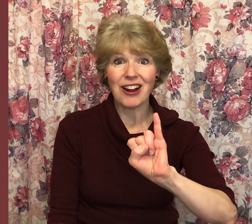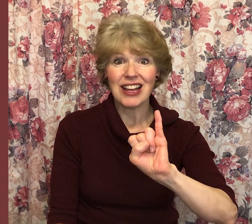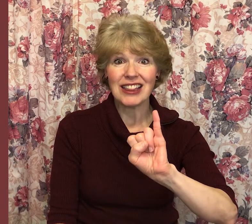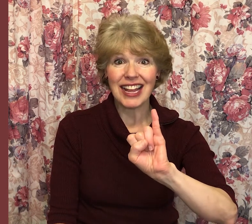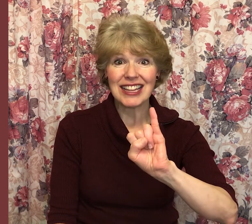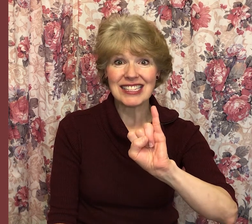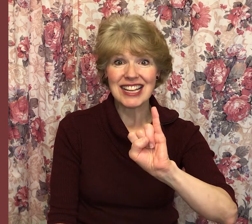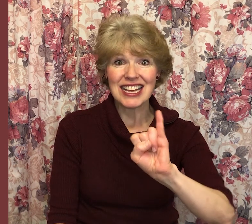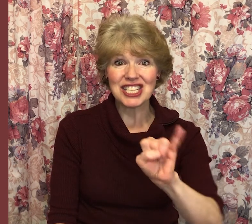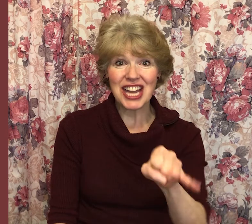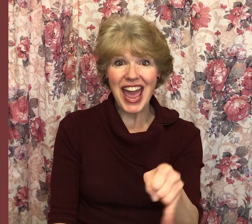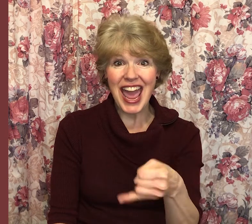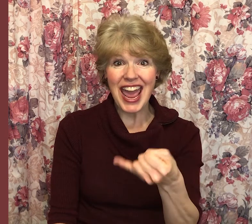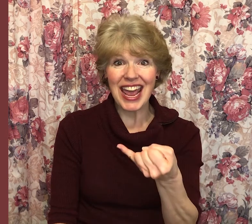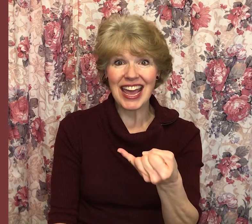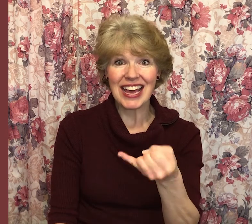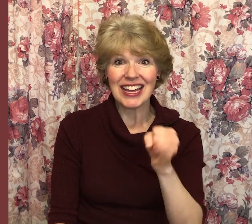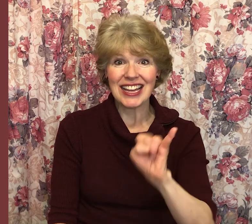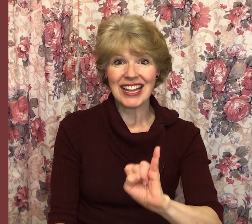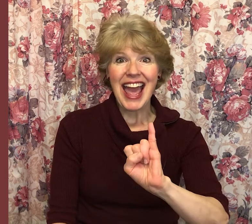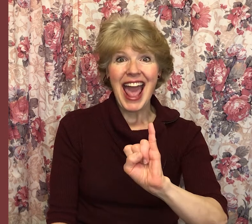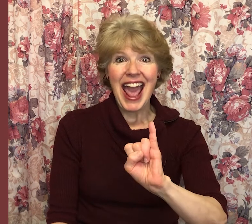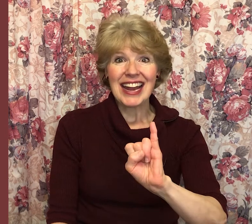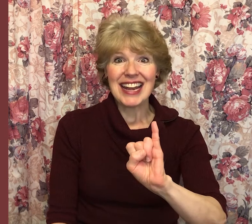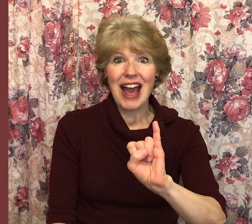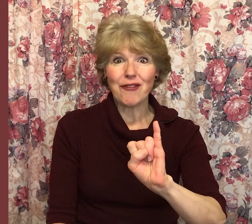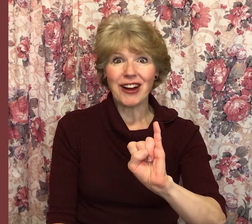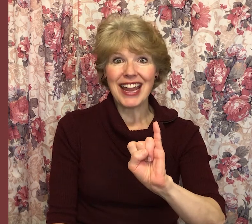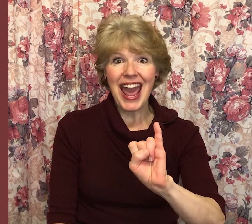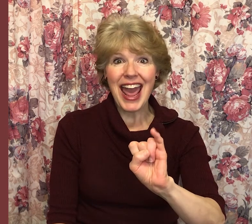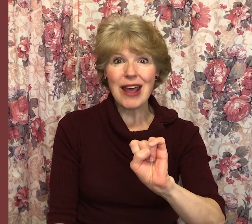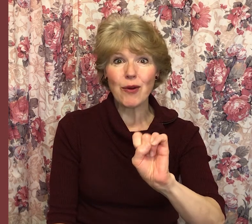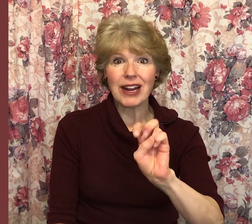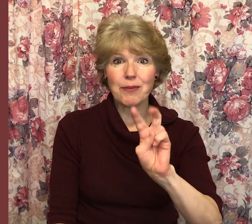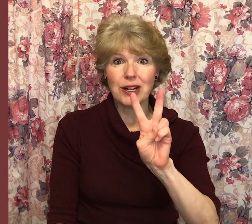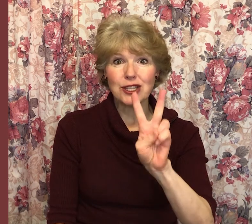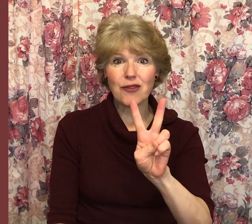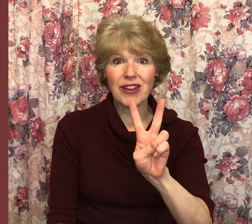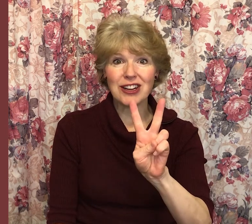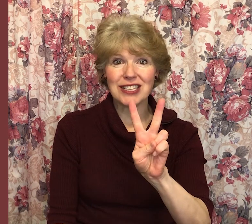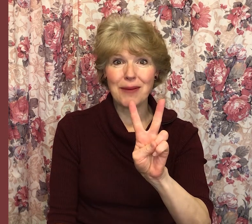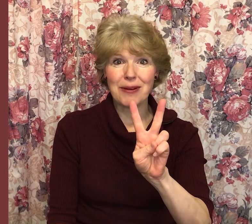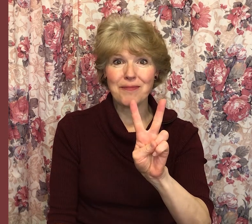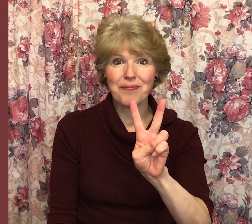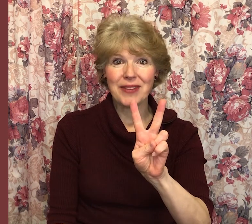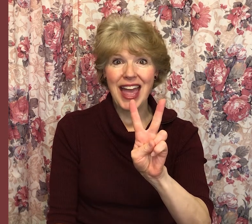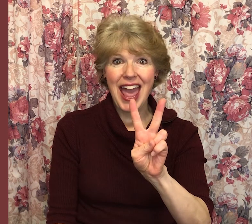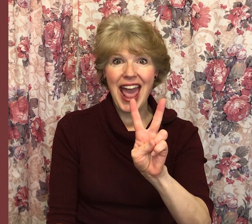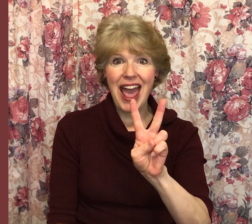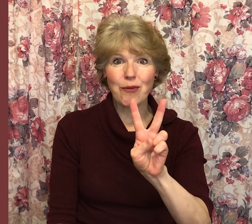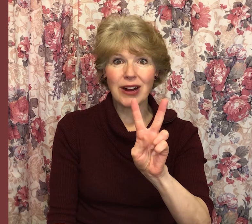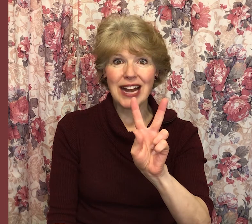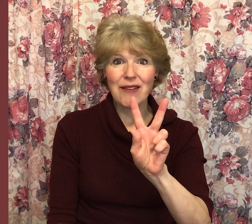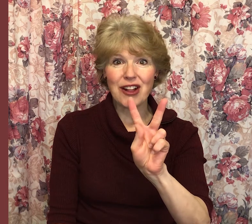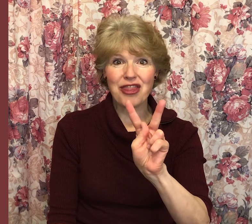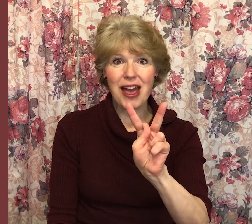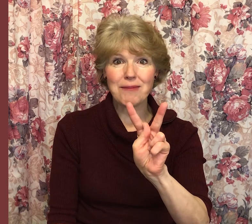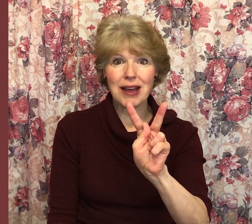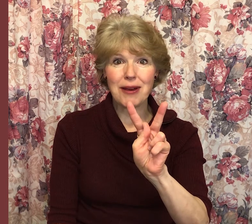like this. J. Now for K, we're going to put two fingers up and we're going to have our thumb come up